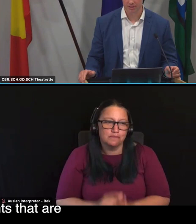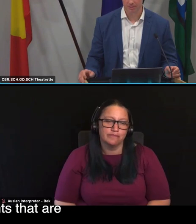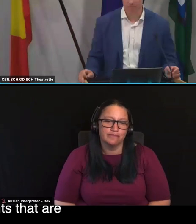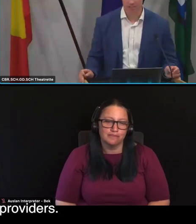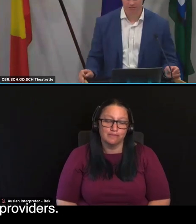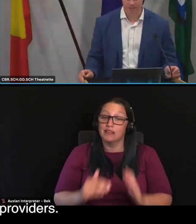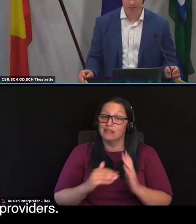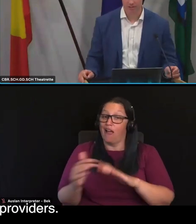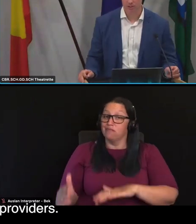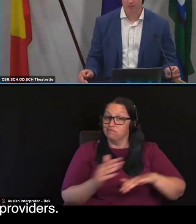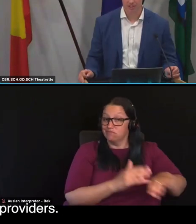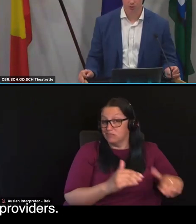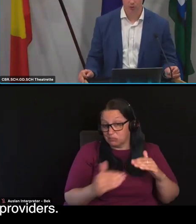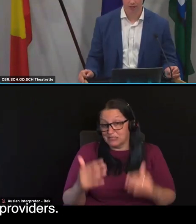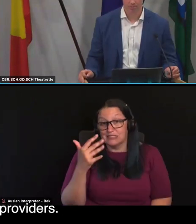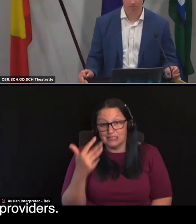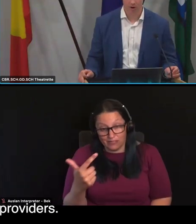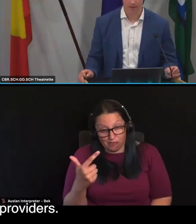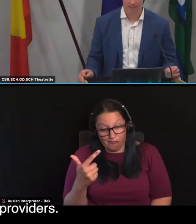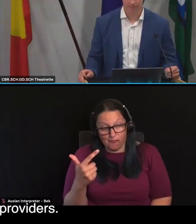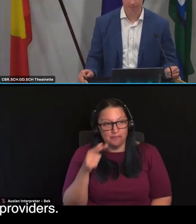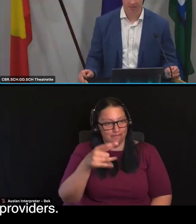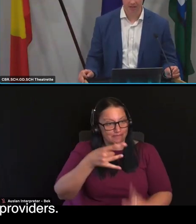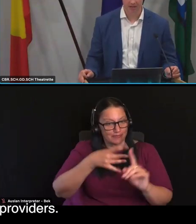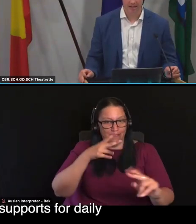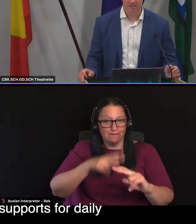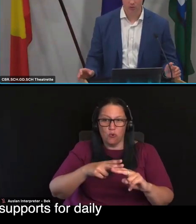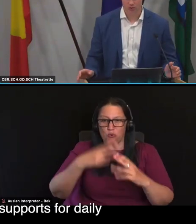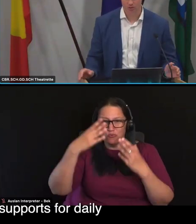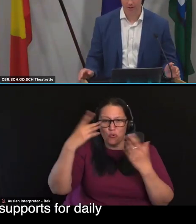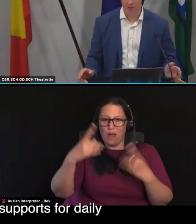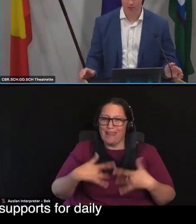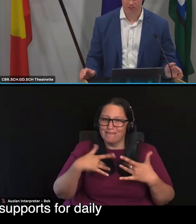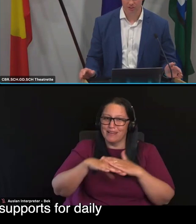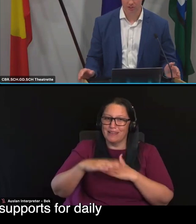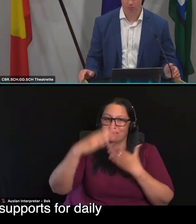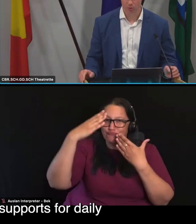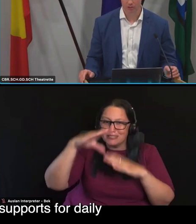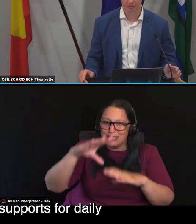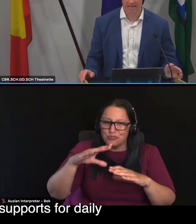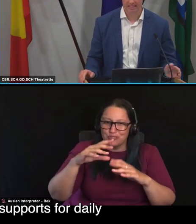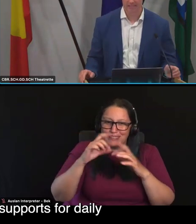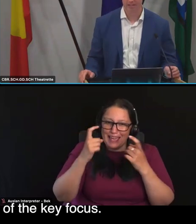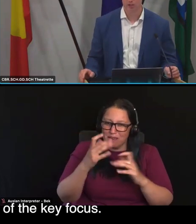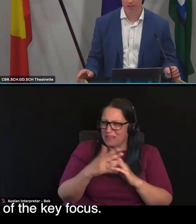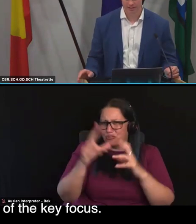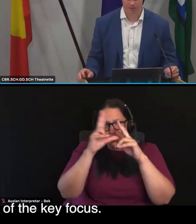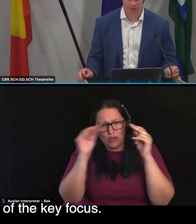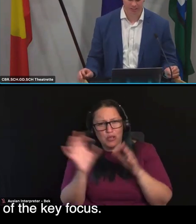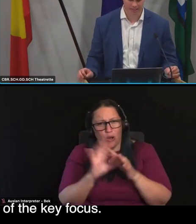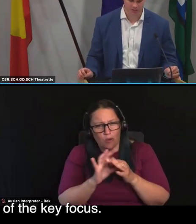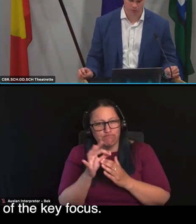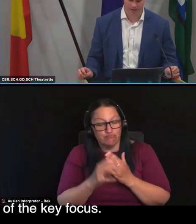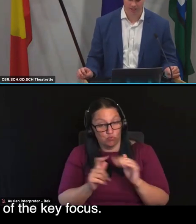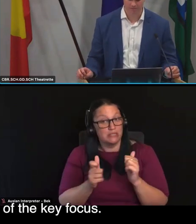requirements that are specific to residential care providers. And it's also around services and supports for daily living and